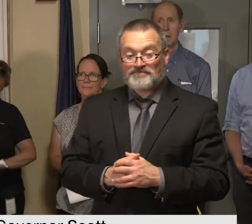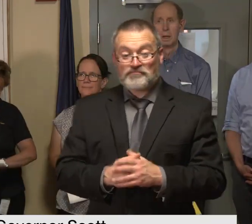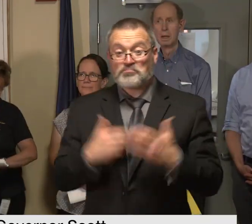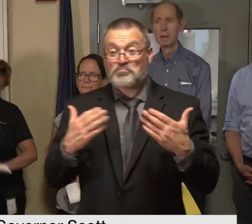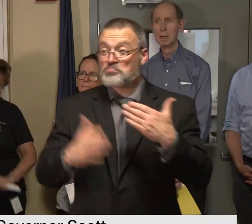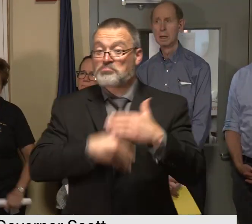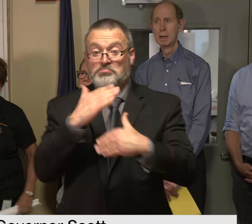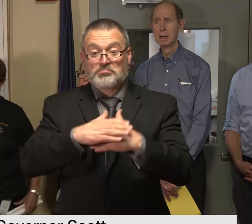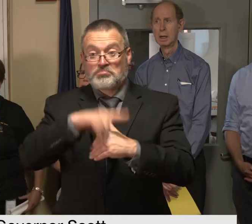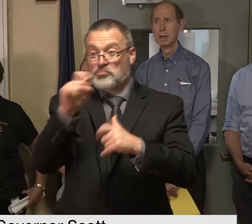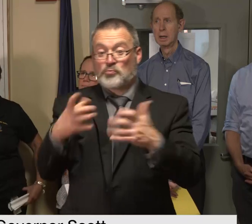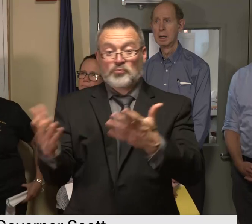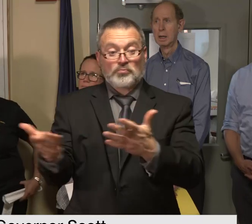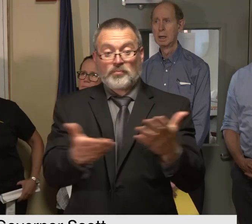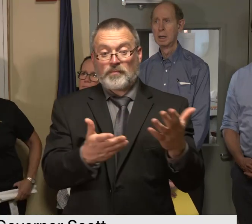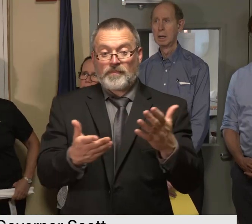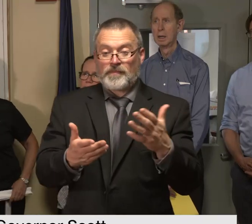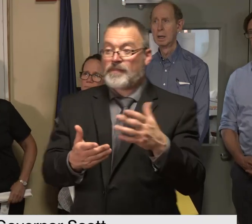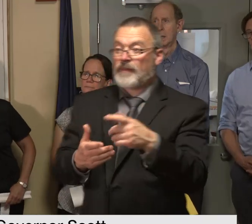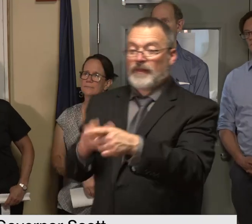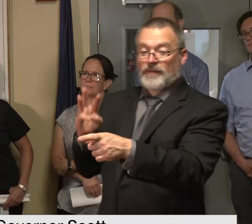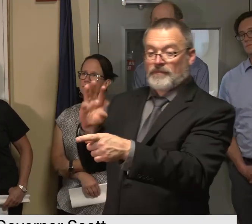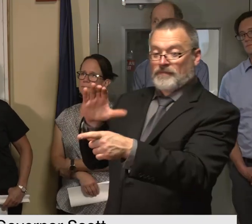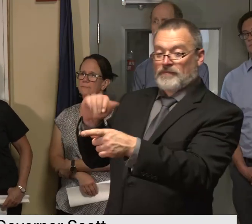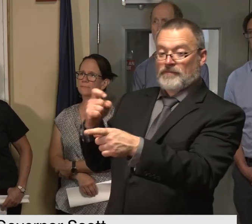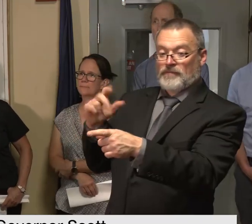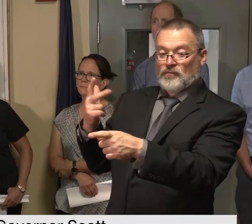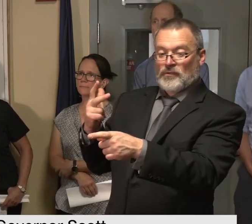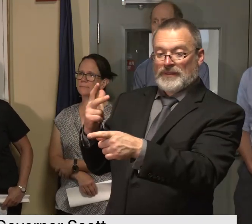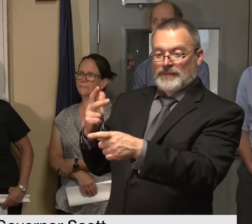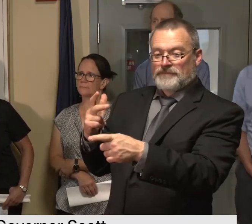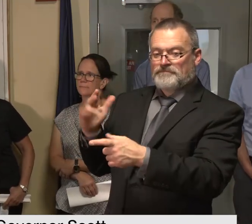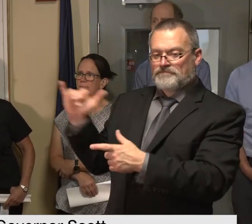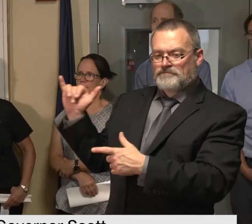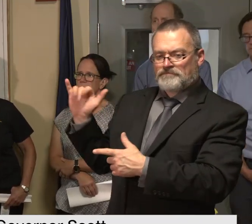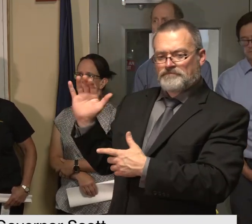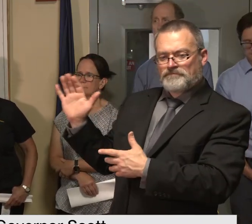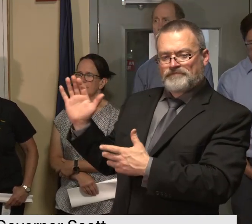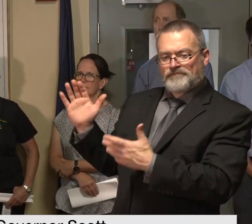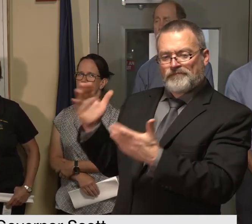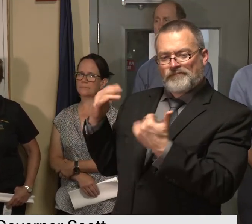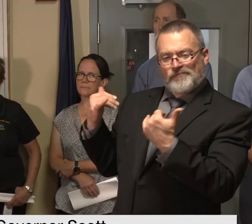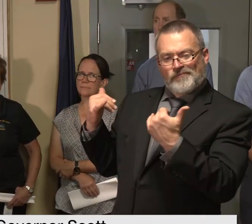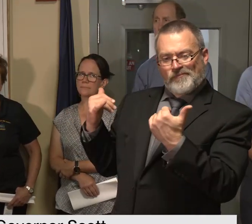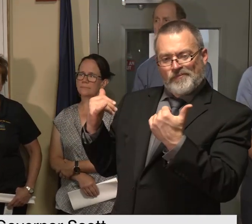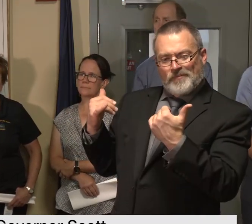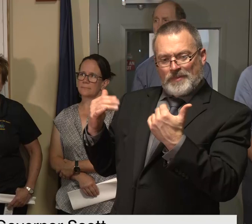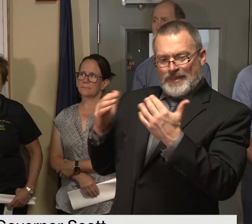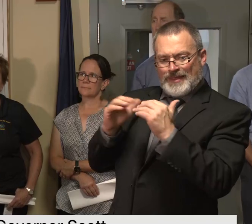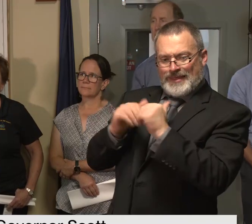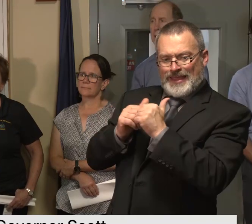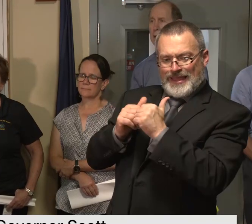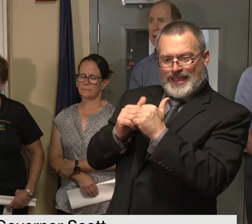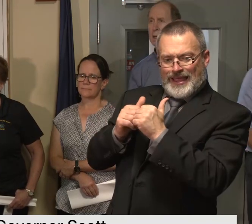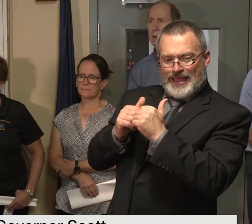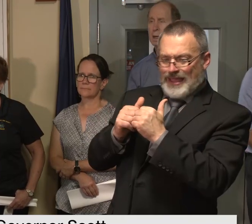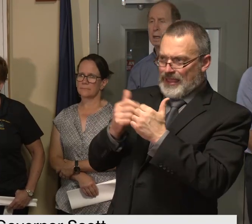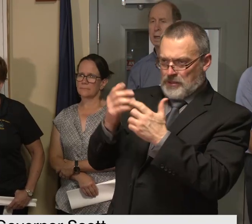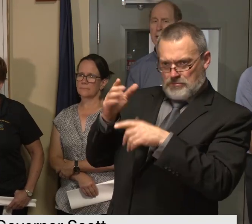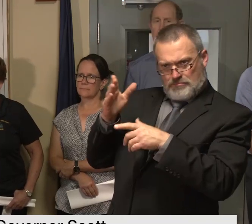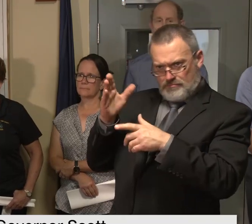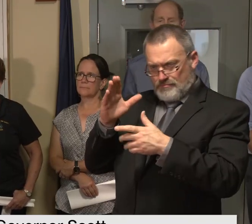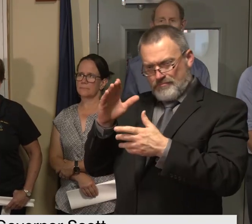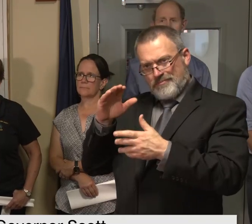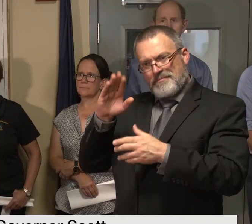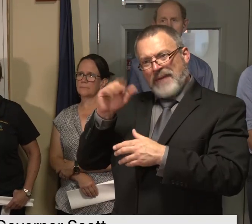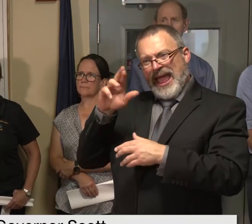governor where do we stand with the proposal to redevelop the north end of barry um we're still working on that pat